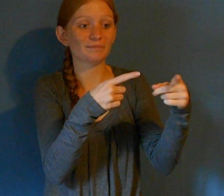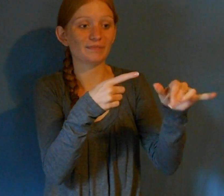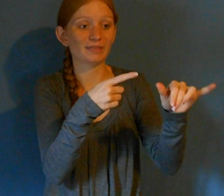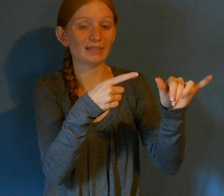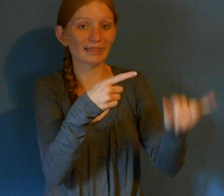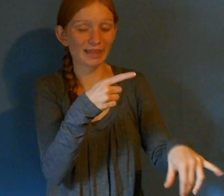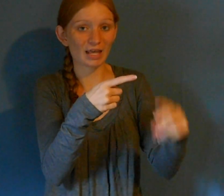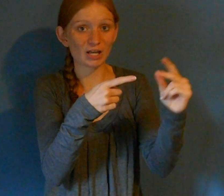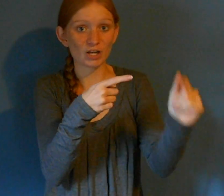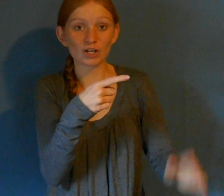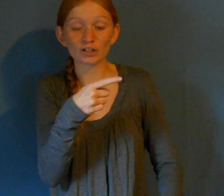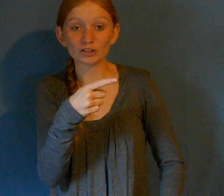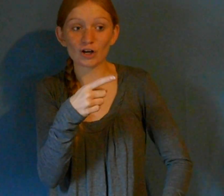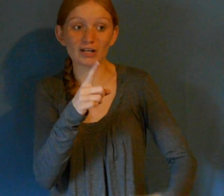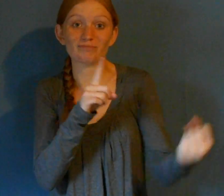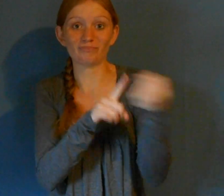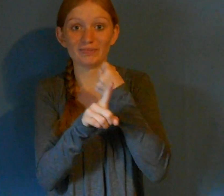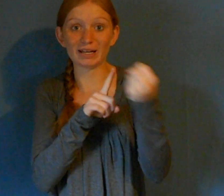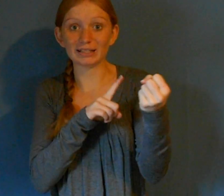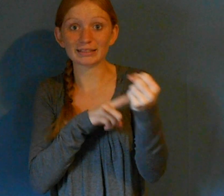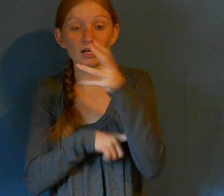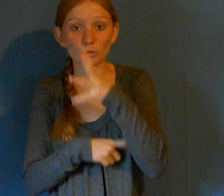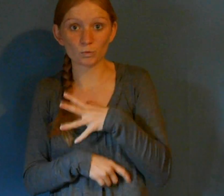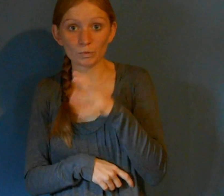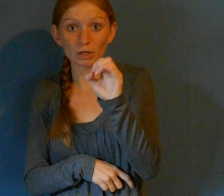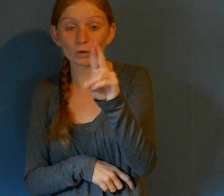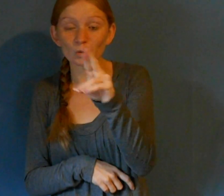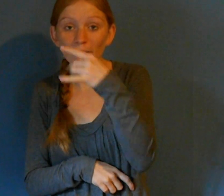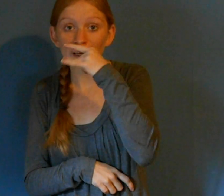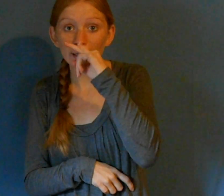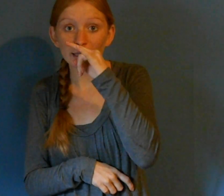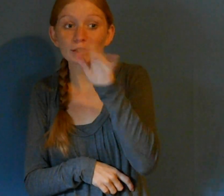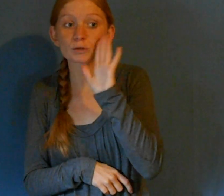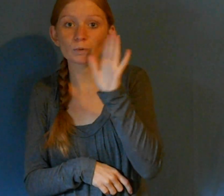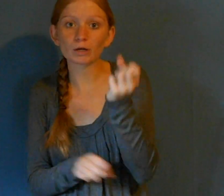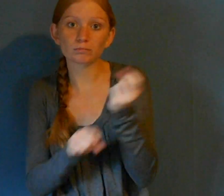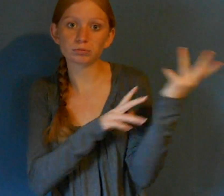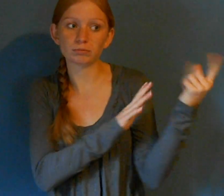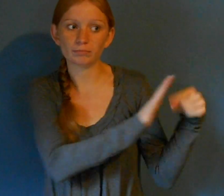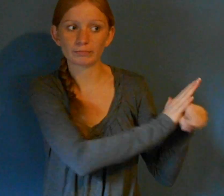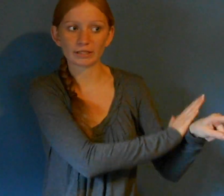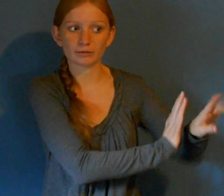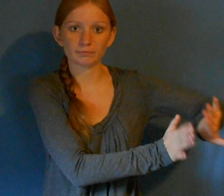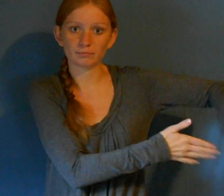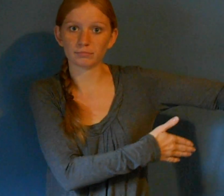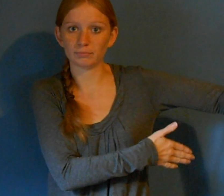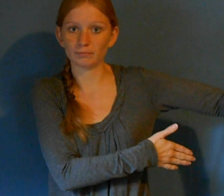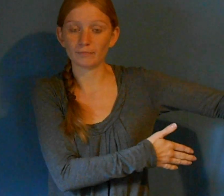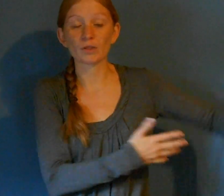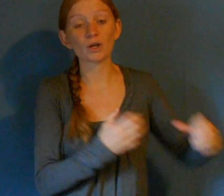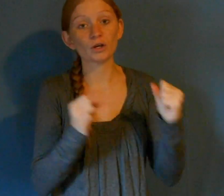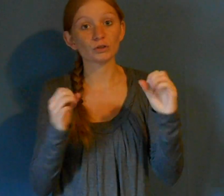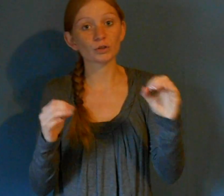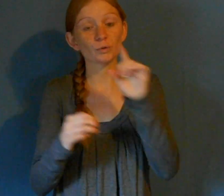share with many signs of human aggression, they would basically take them out. So human aggression, they're one of the only breeds of human aggression, has been